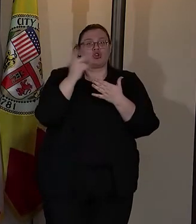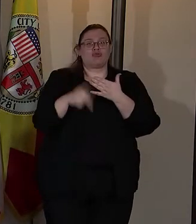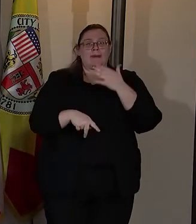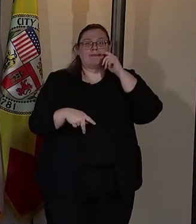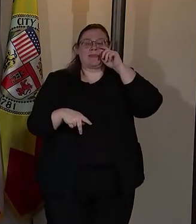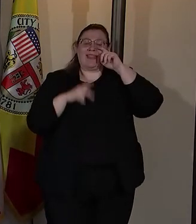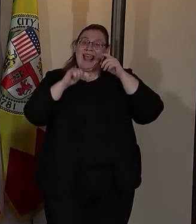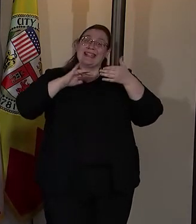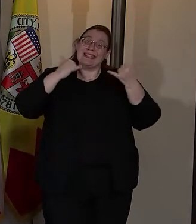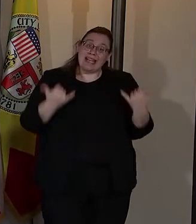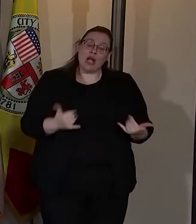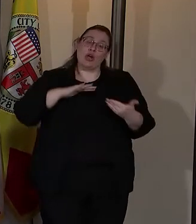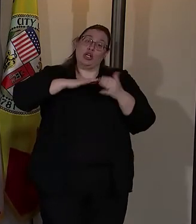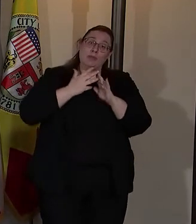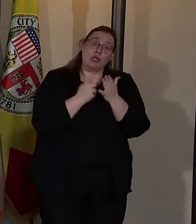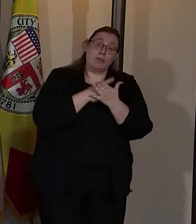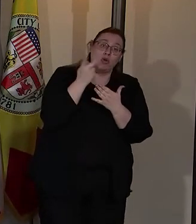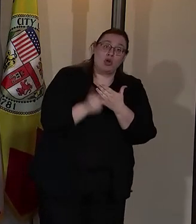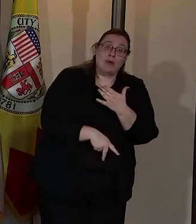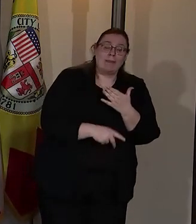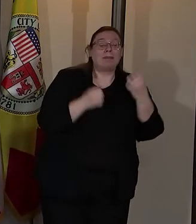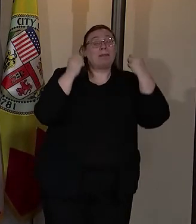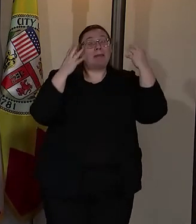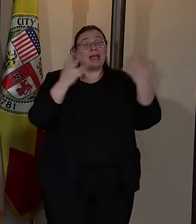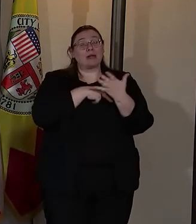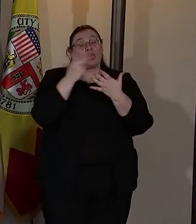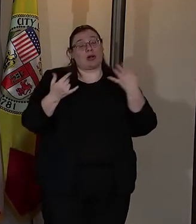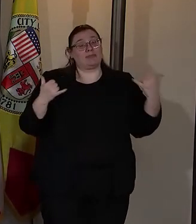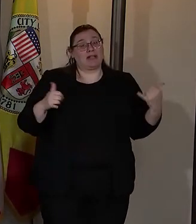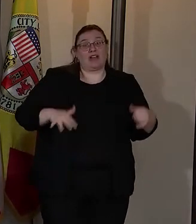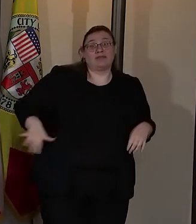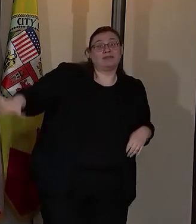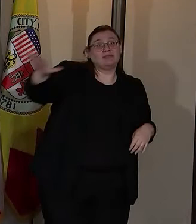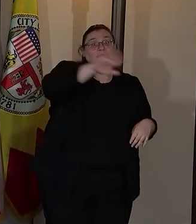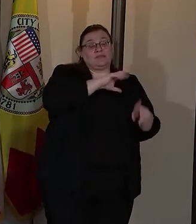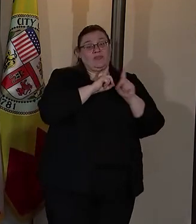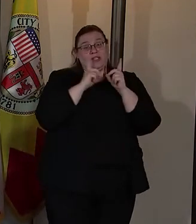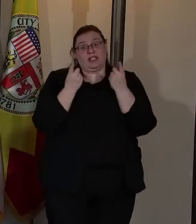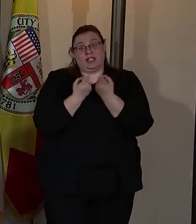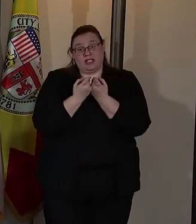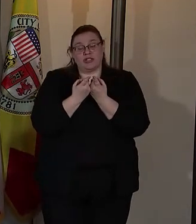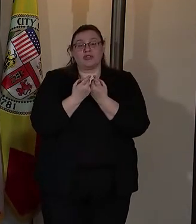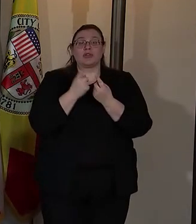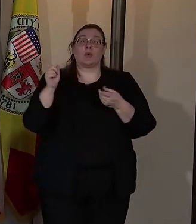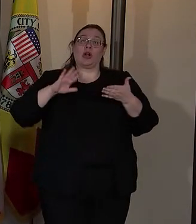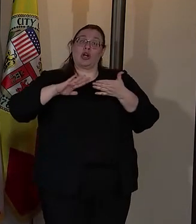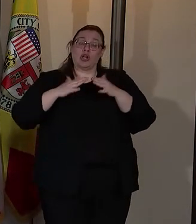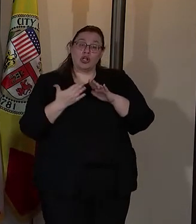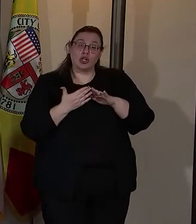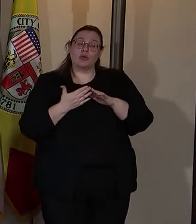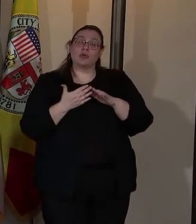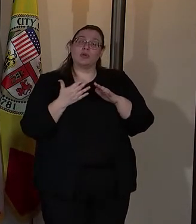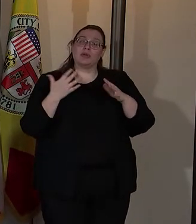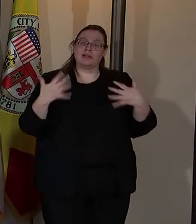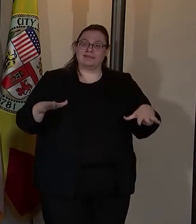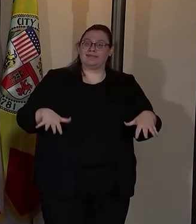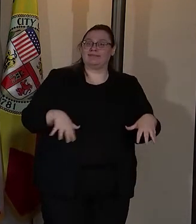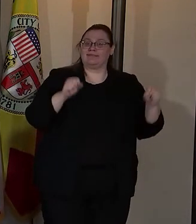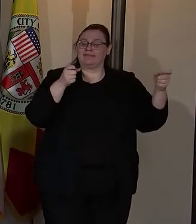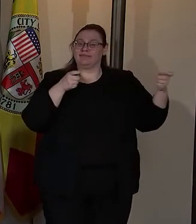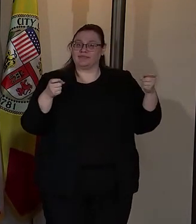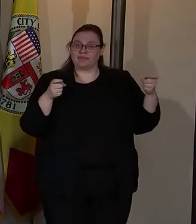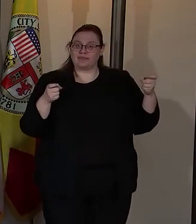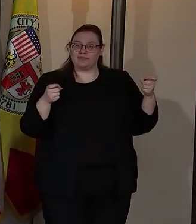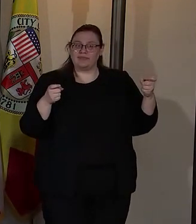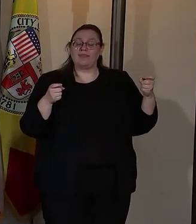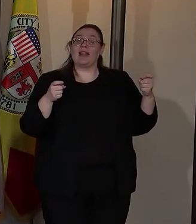community program. There are a lot of programs right now throughout all of the districts where the community has taken over and it has